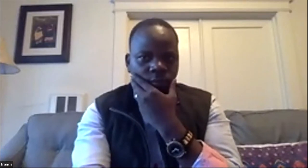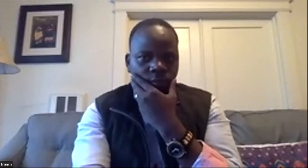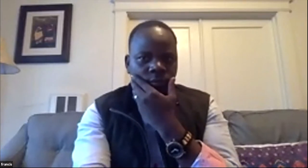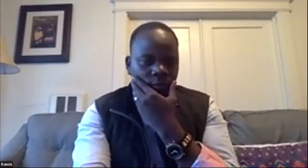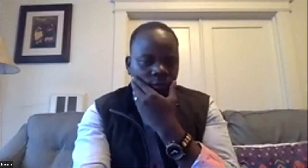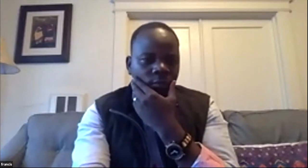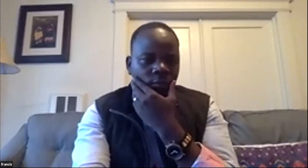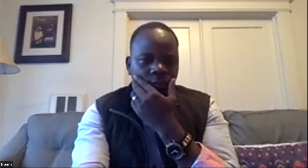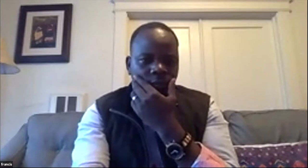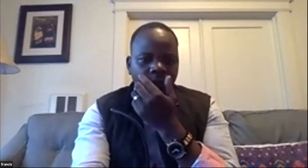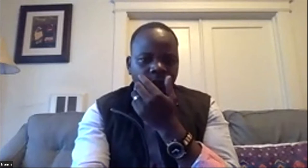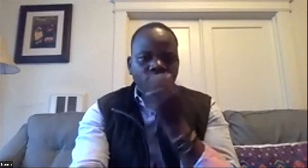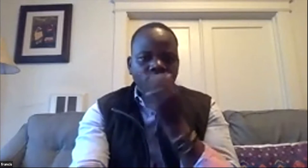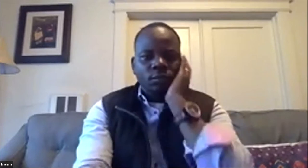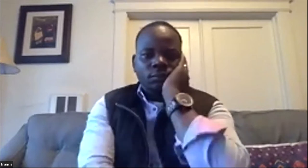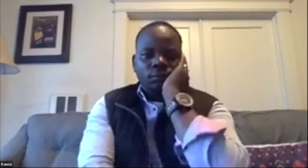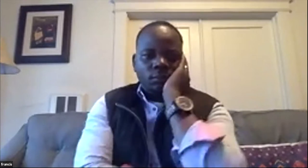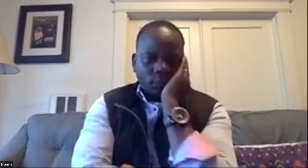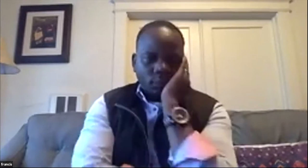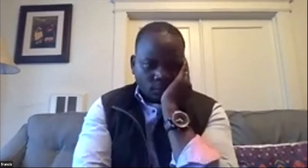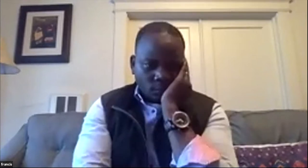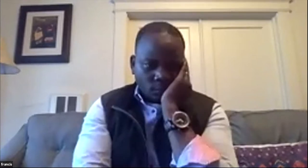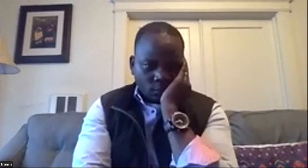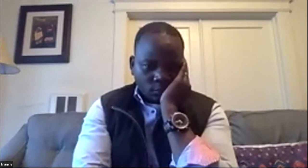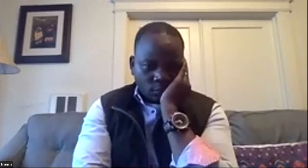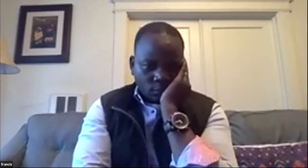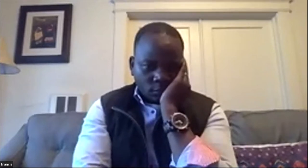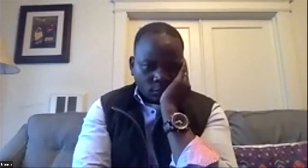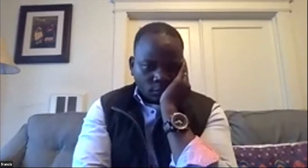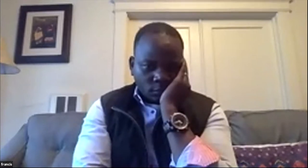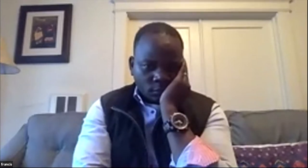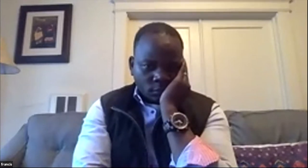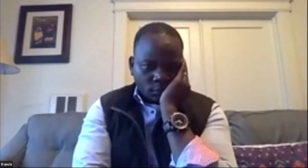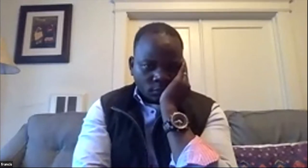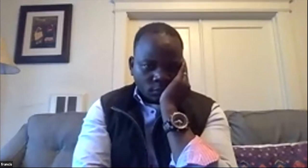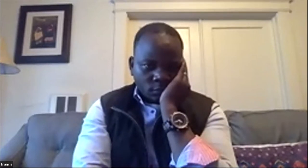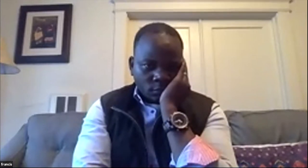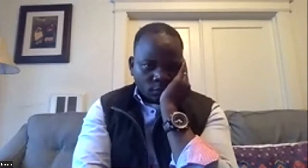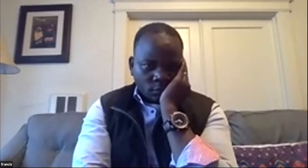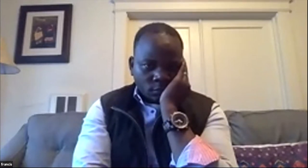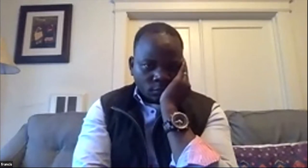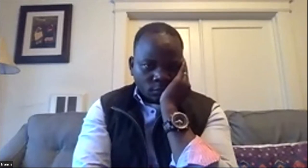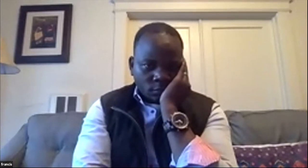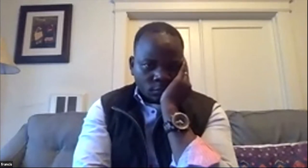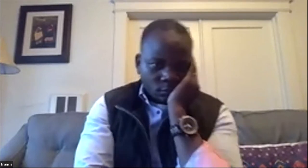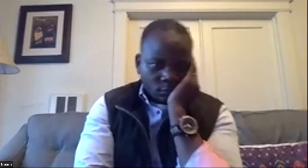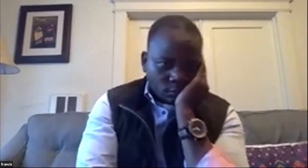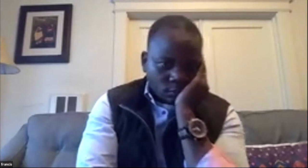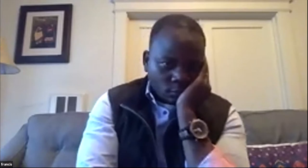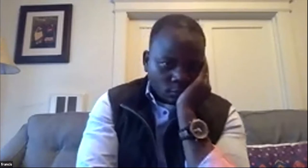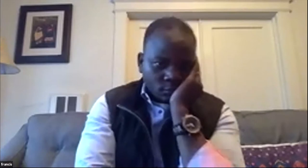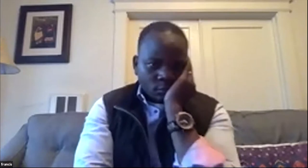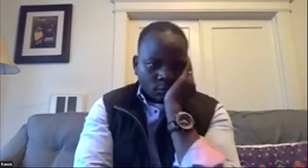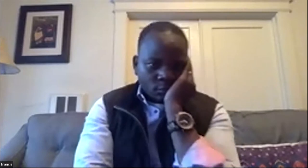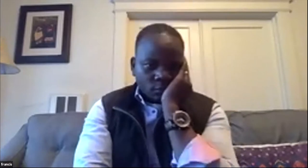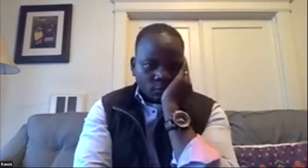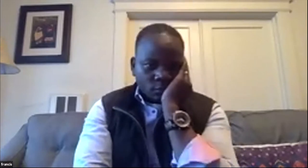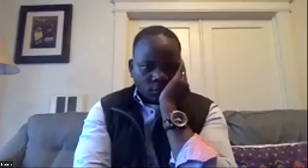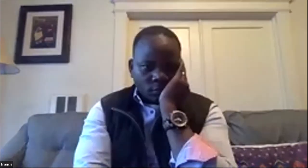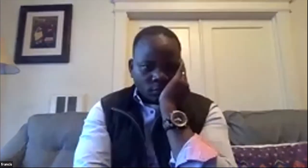a book okay great can you read the subtitle on the book please yeah it says why small businesses don't work and what